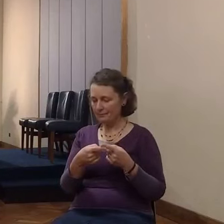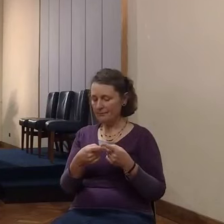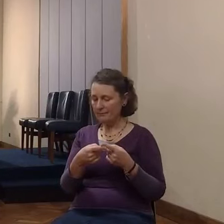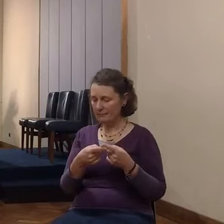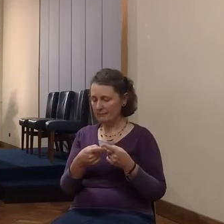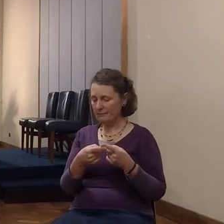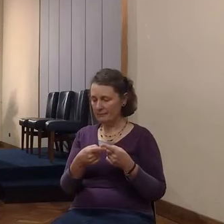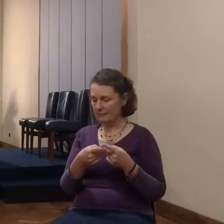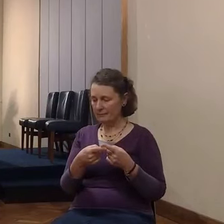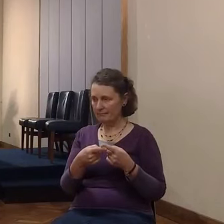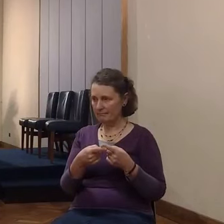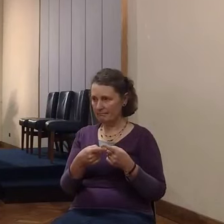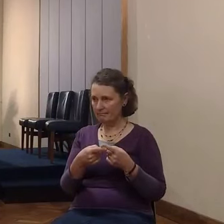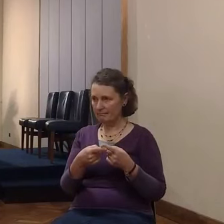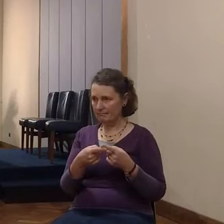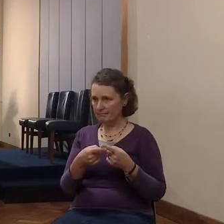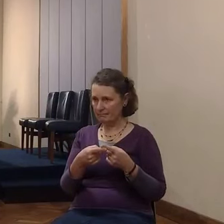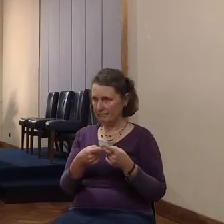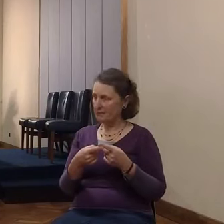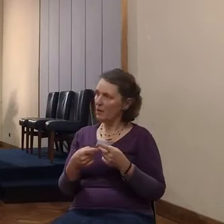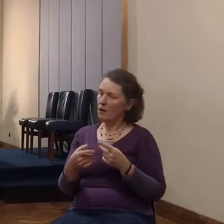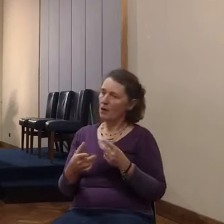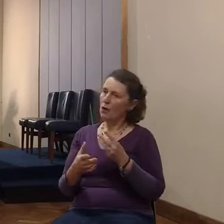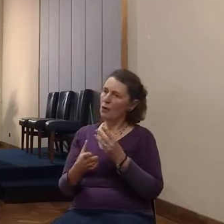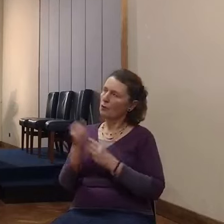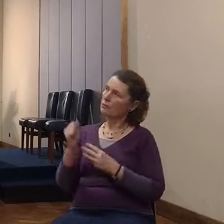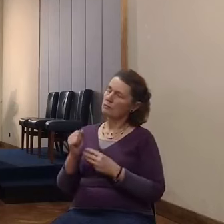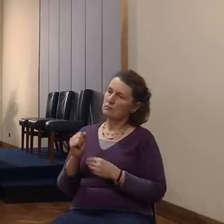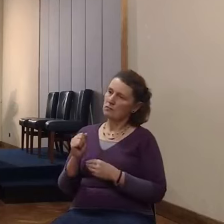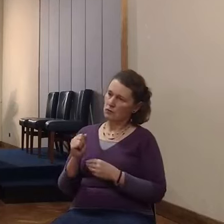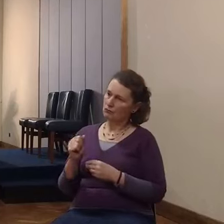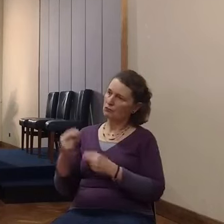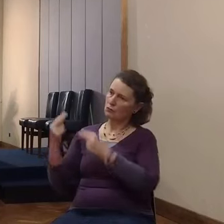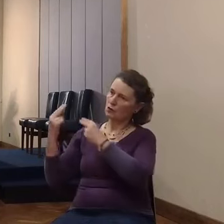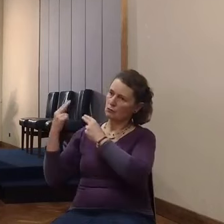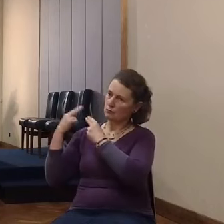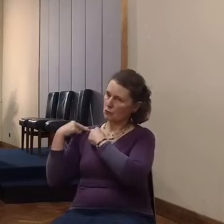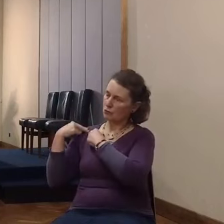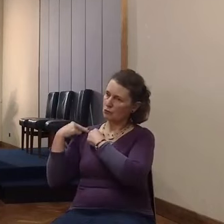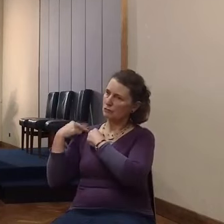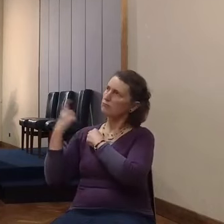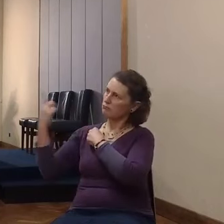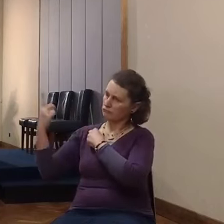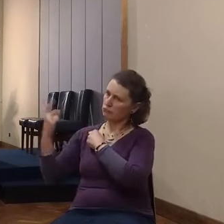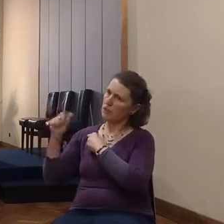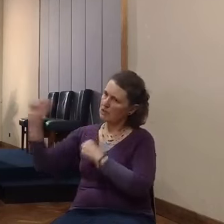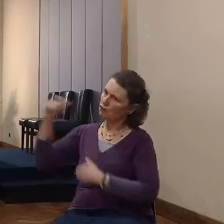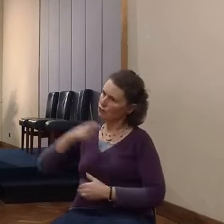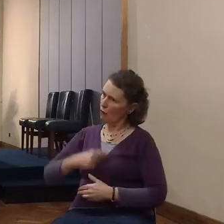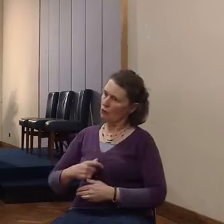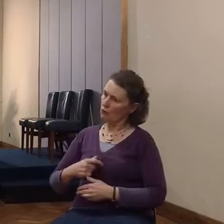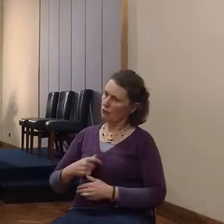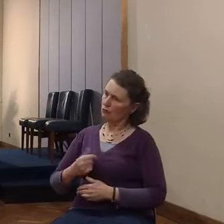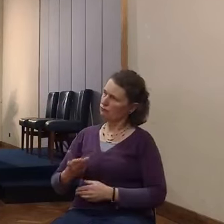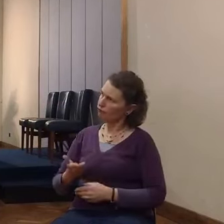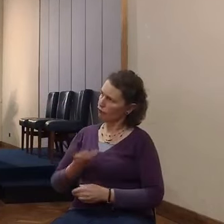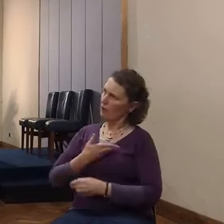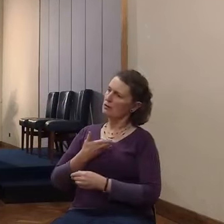God has prerogatives, things he reserves for himself to do, Christian